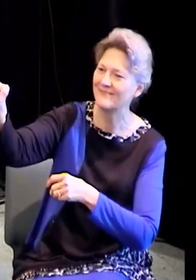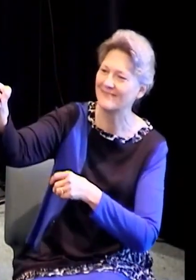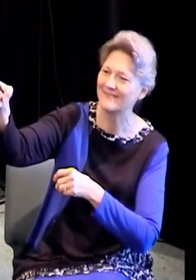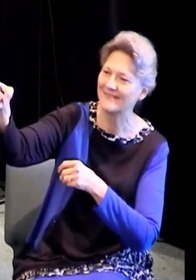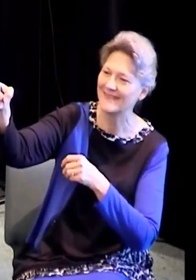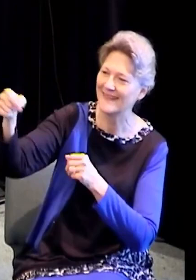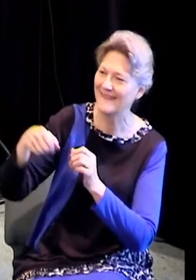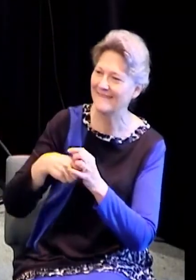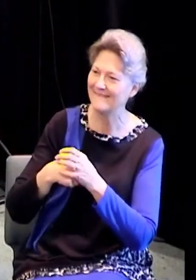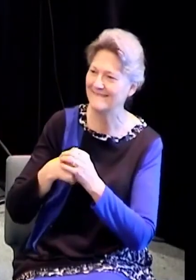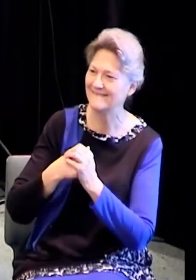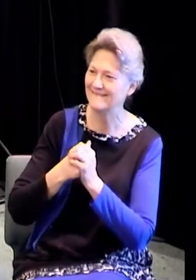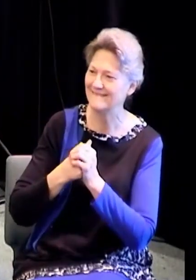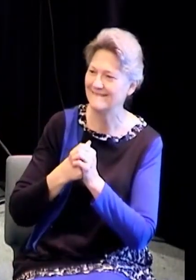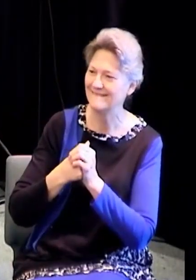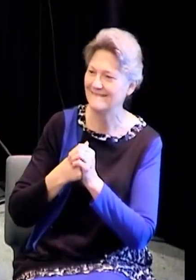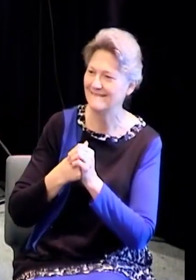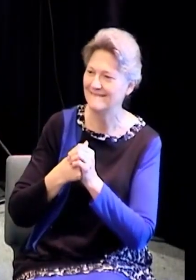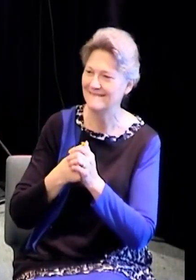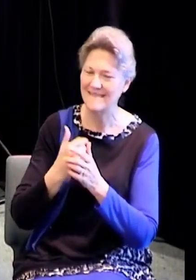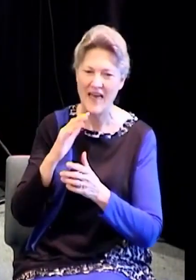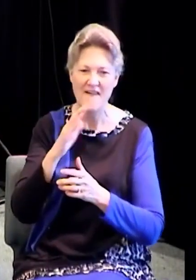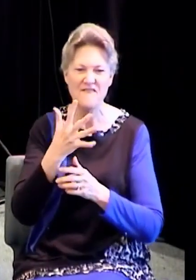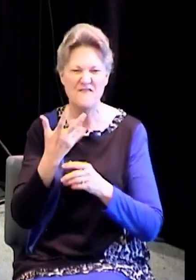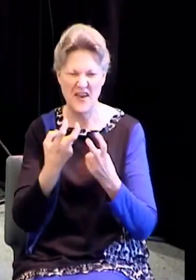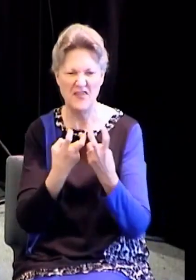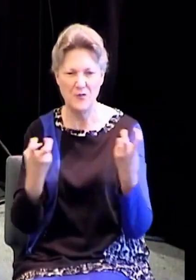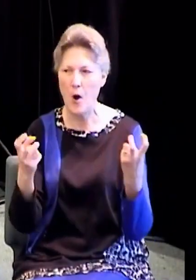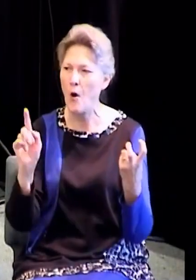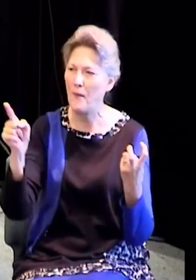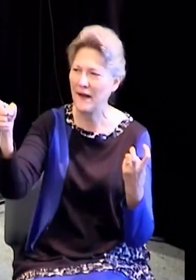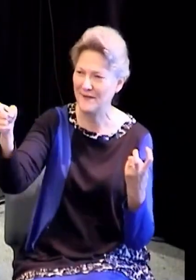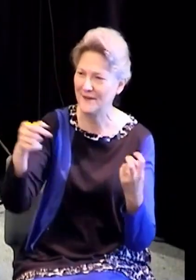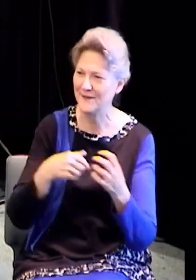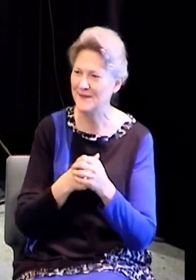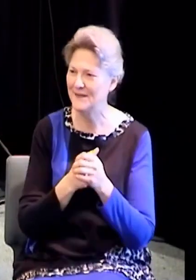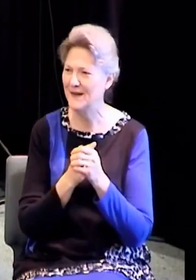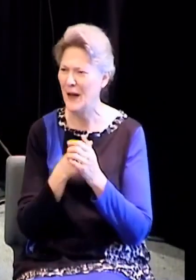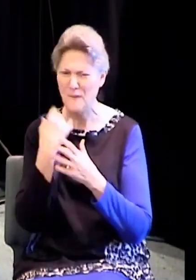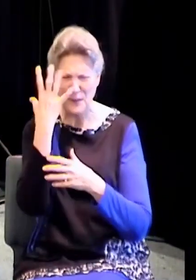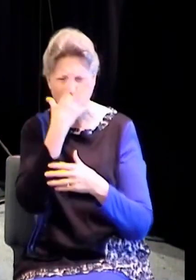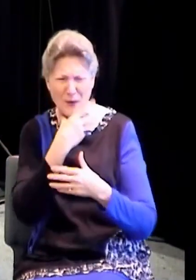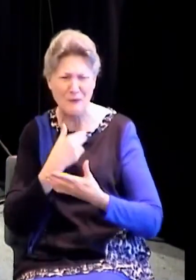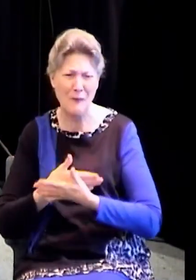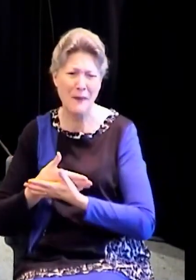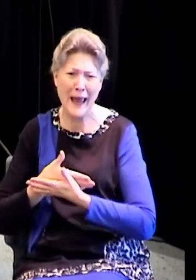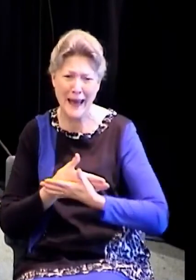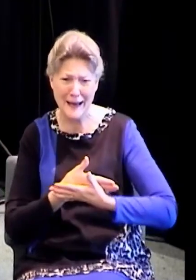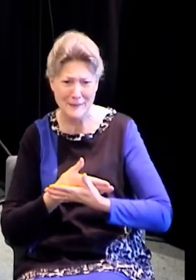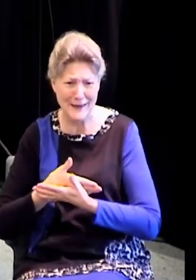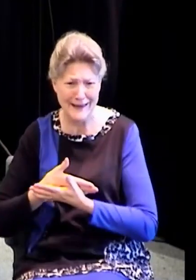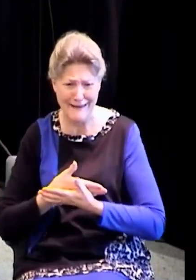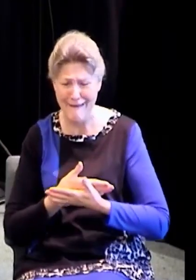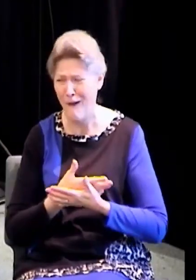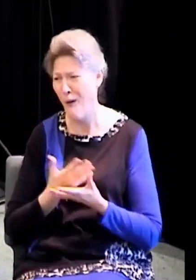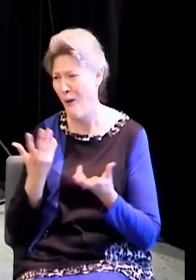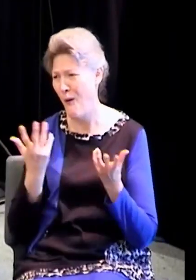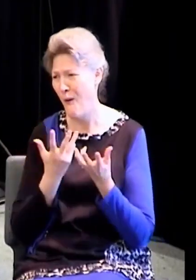Anybody that has children like that ought to have about six or seven of them, right? So praise God. So glad you guys are back. And